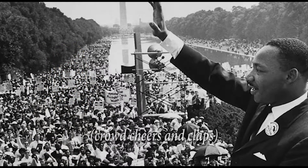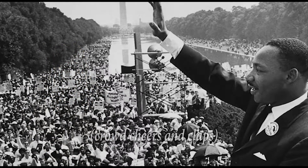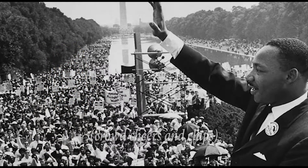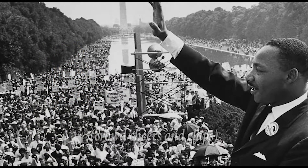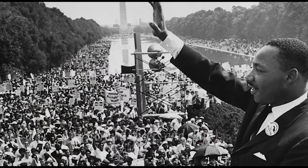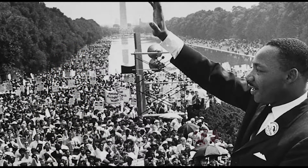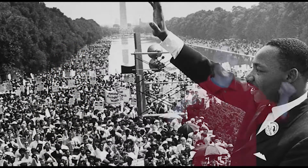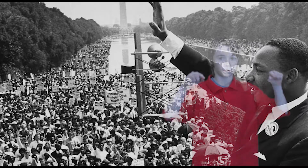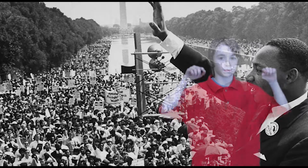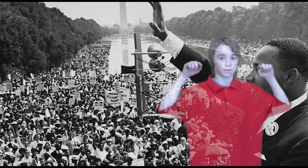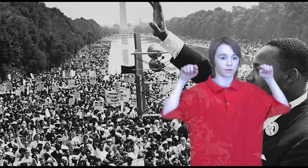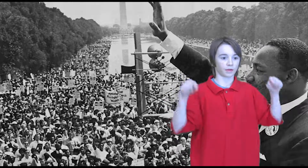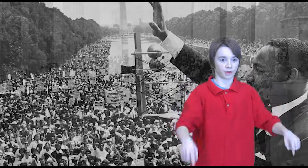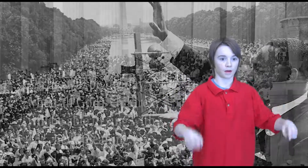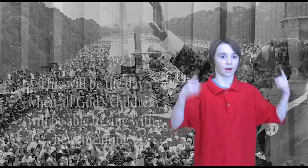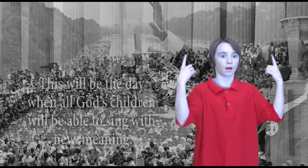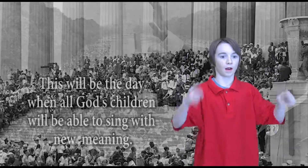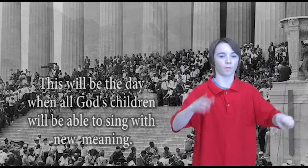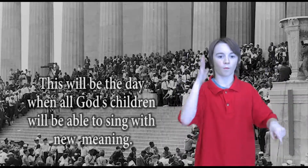will be the day